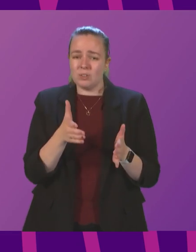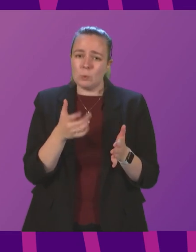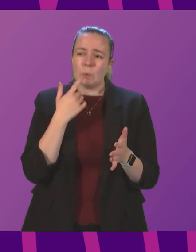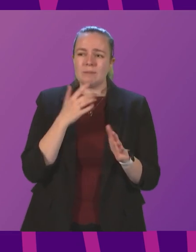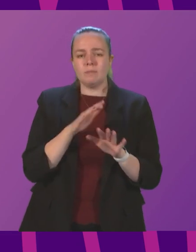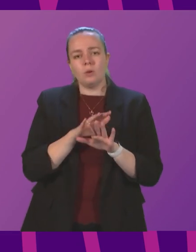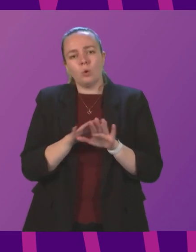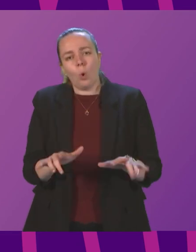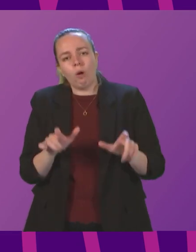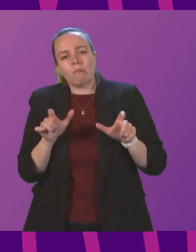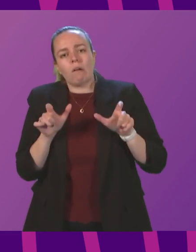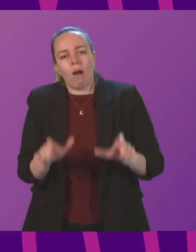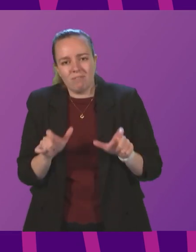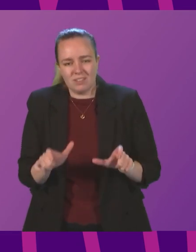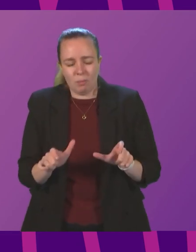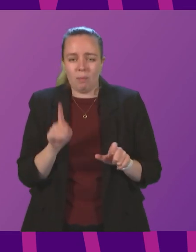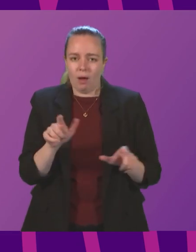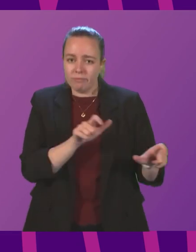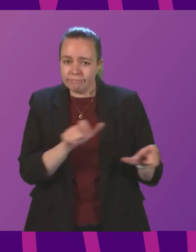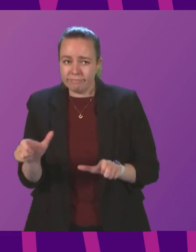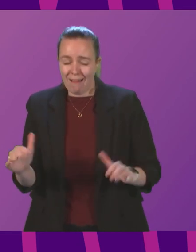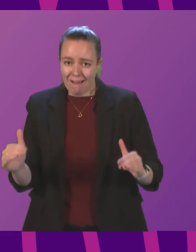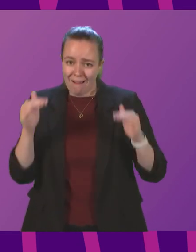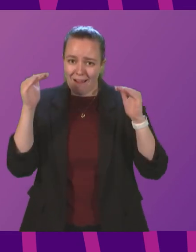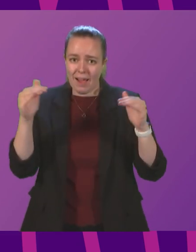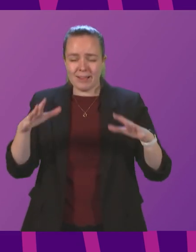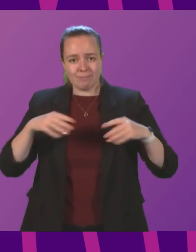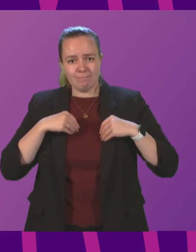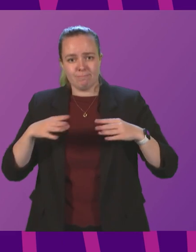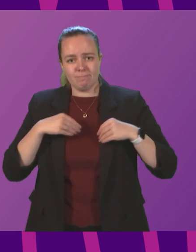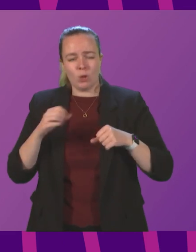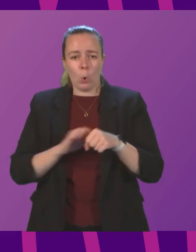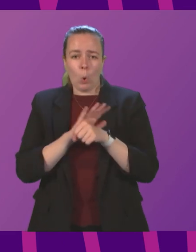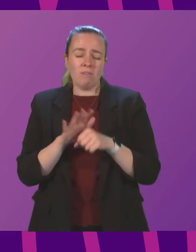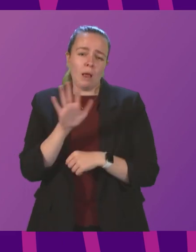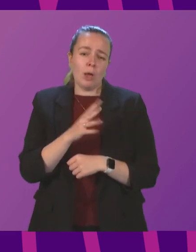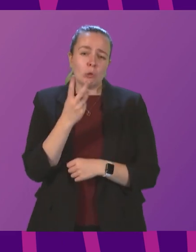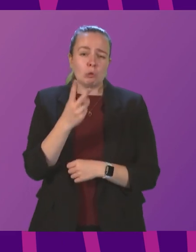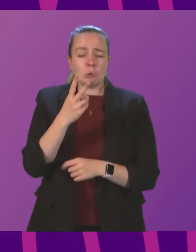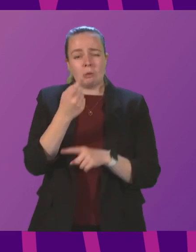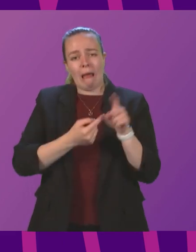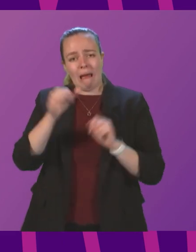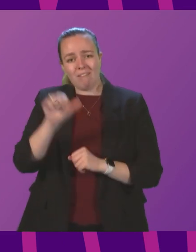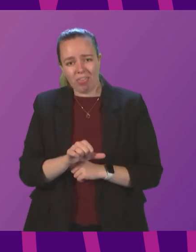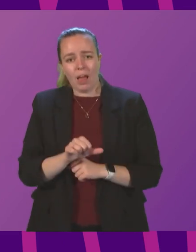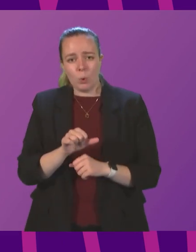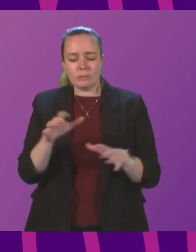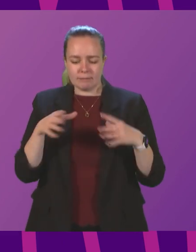uncomfortably and consistently high level of on average around about two and a half thousand cases per day.